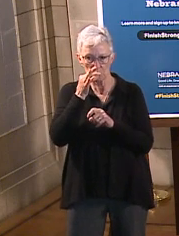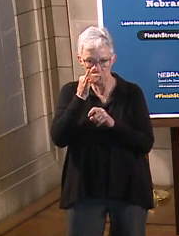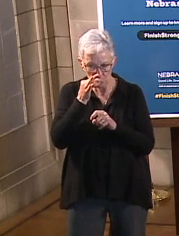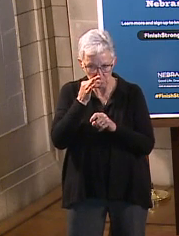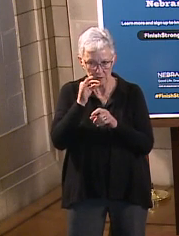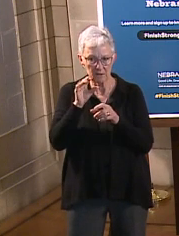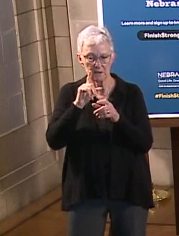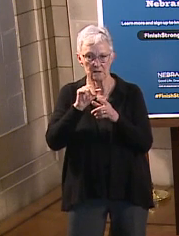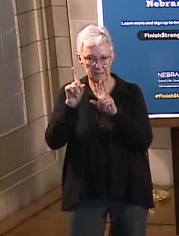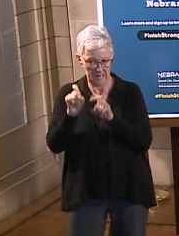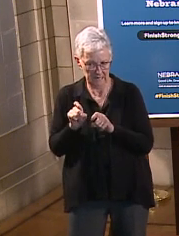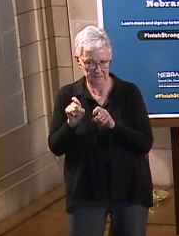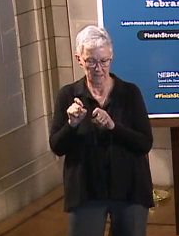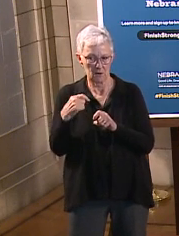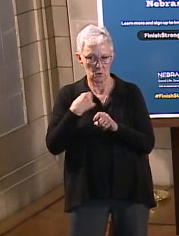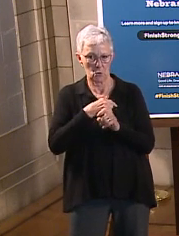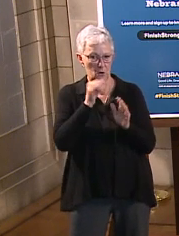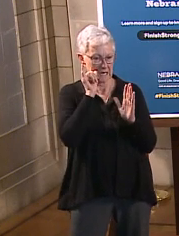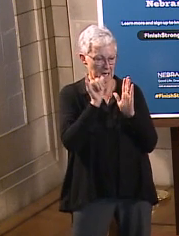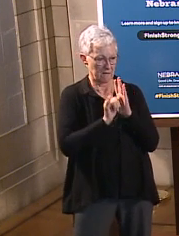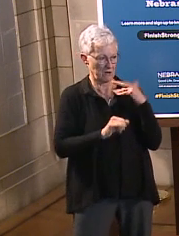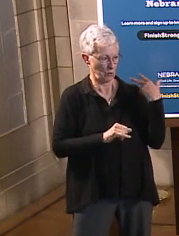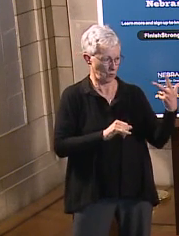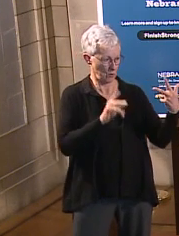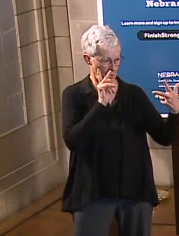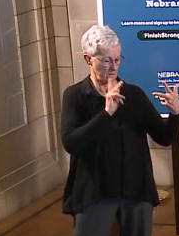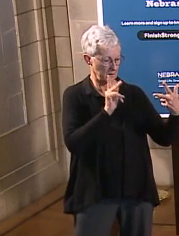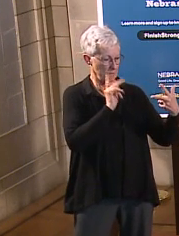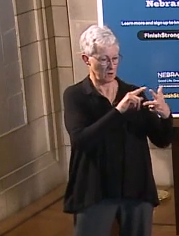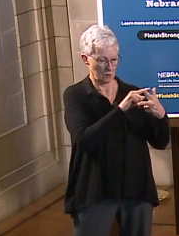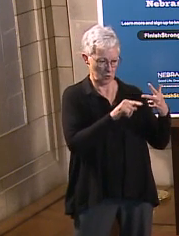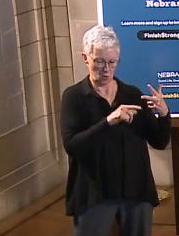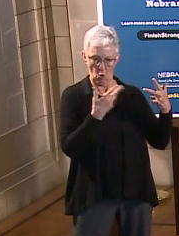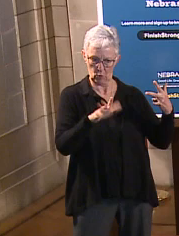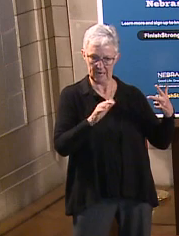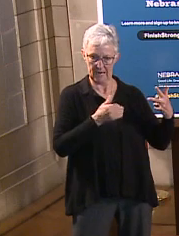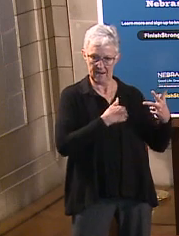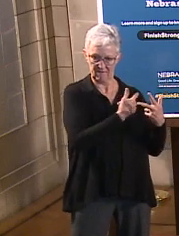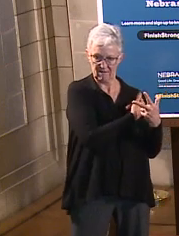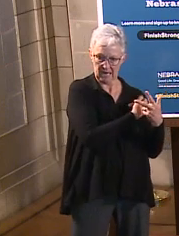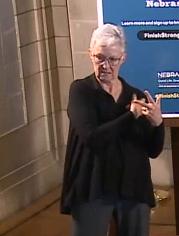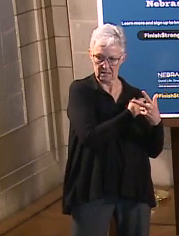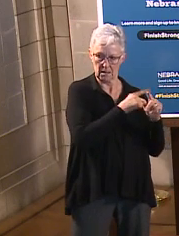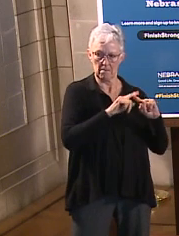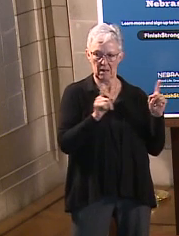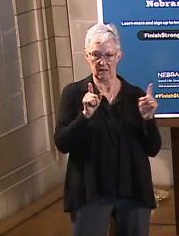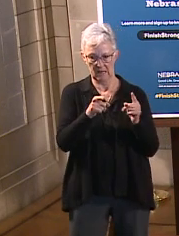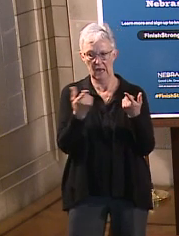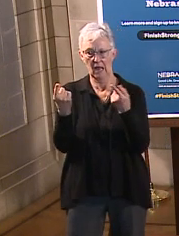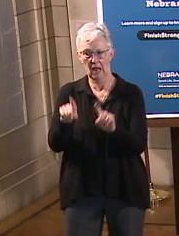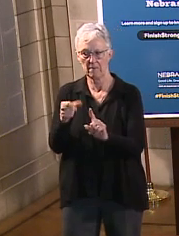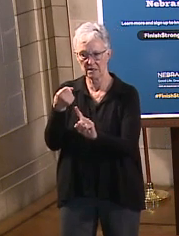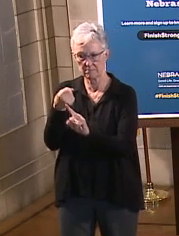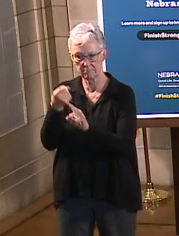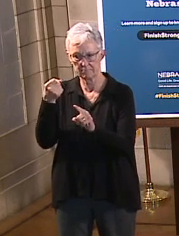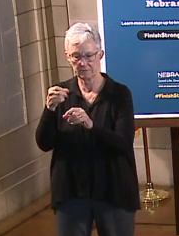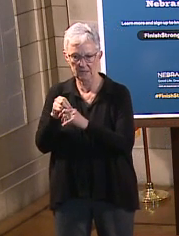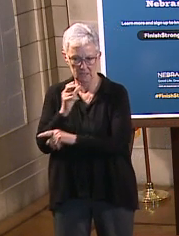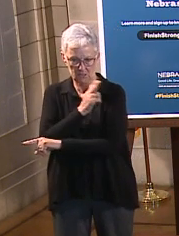individuals that have been vaccinated and that have been hospitalized. Please keep in mind that this is